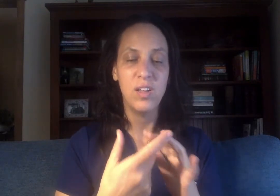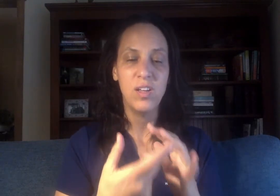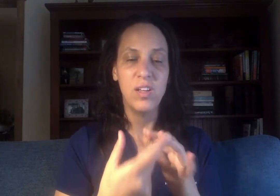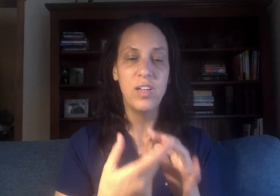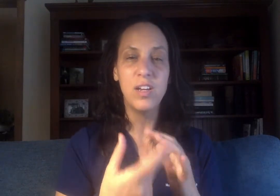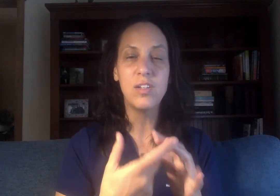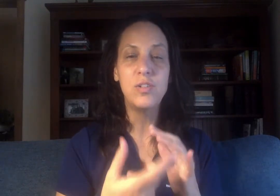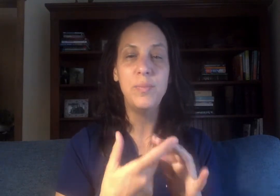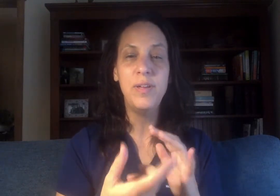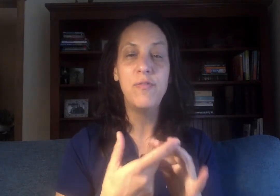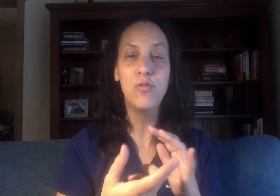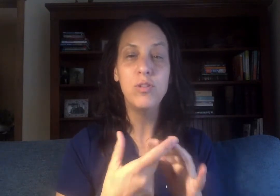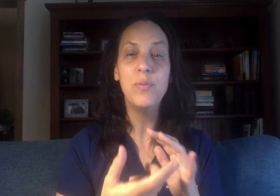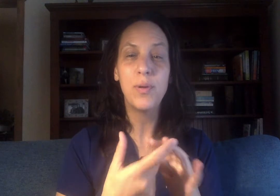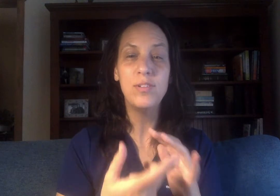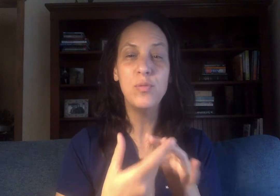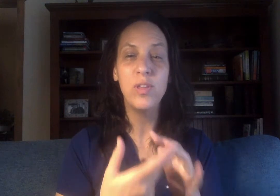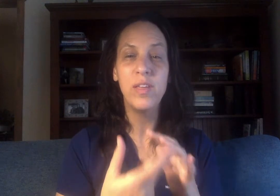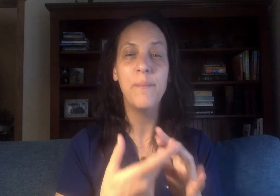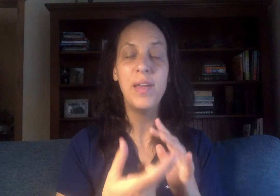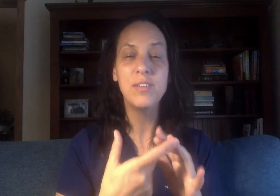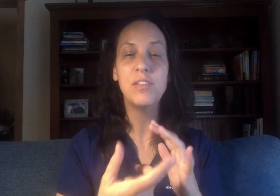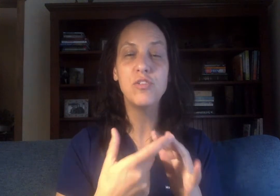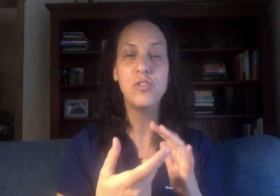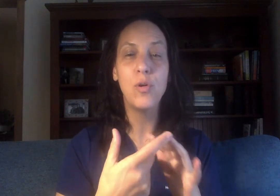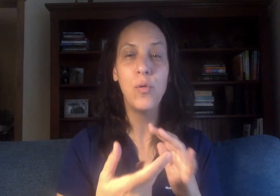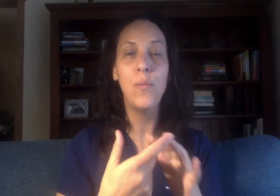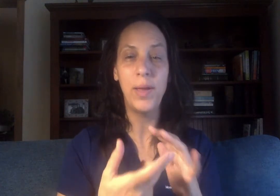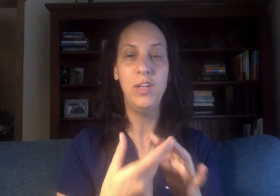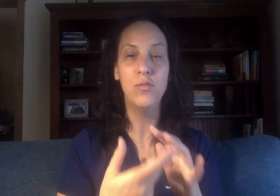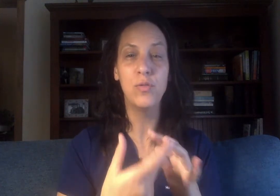Yeah. To be fully present with them. Because it's so painful.